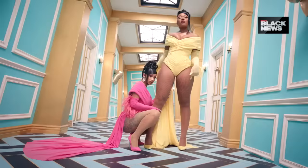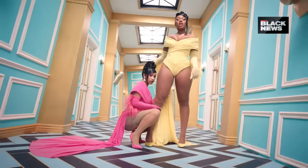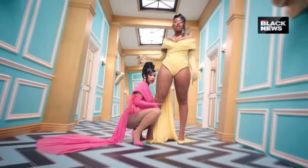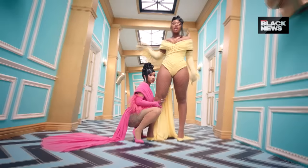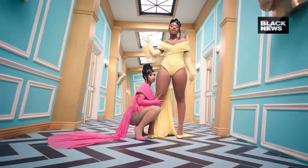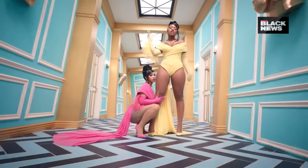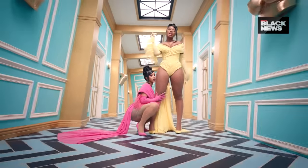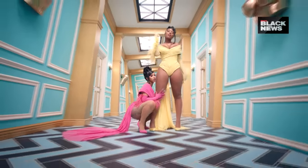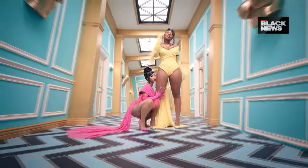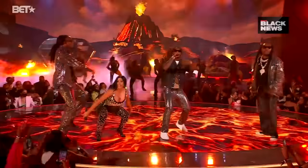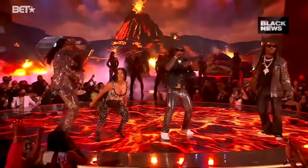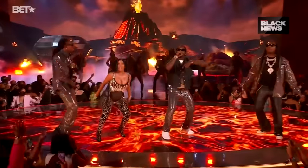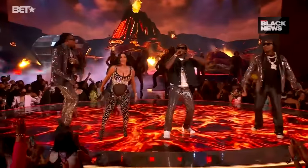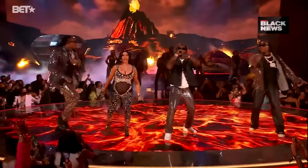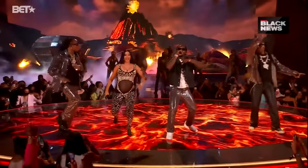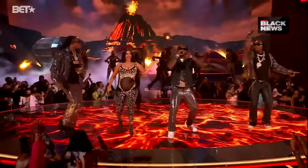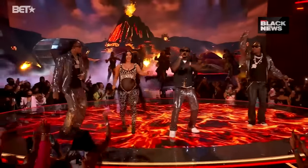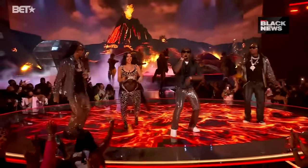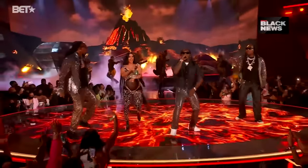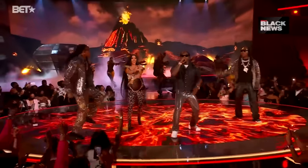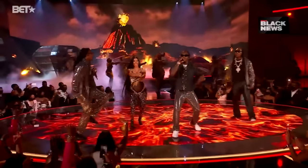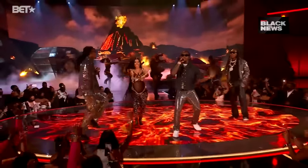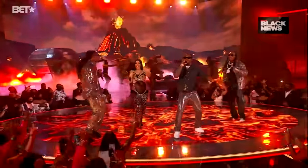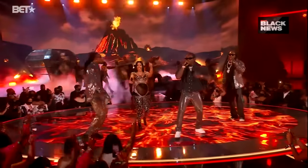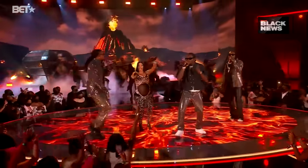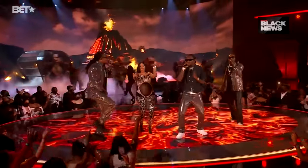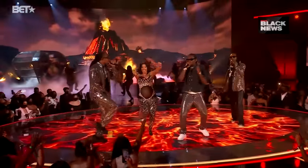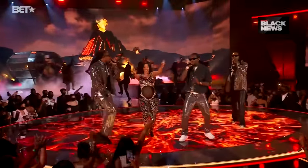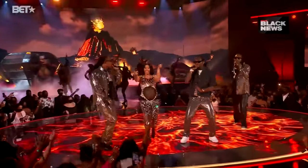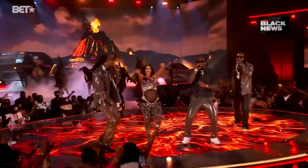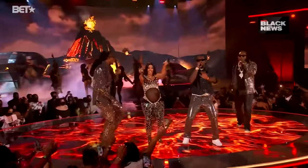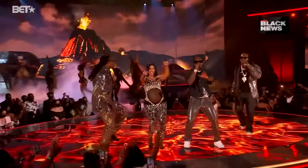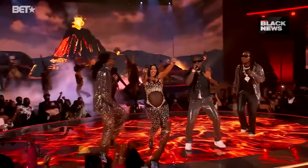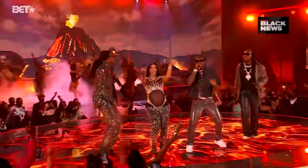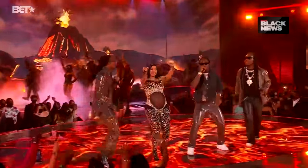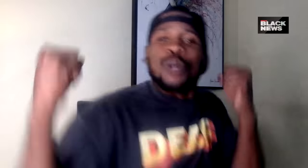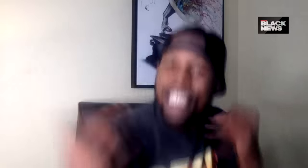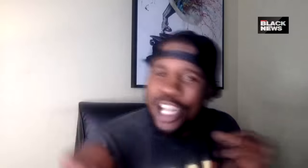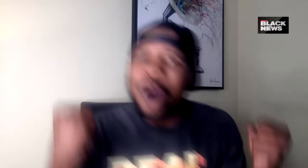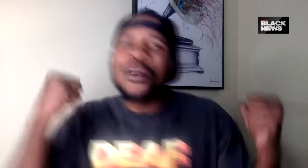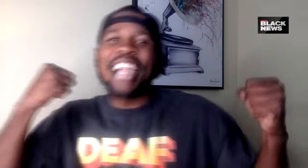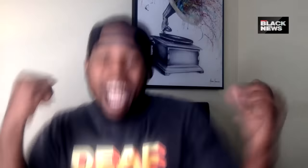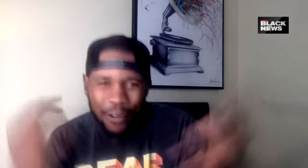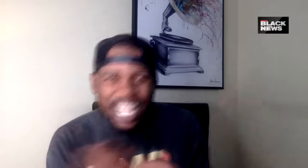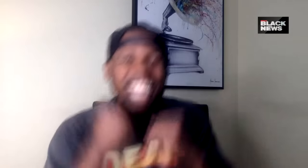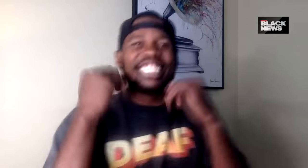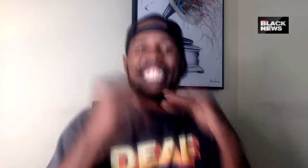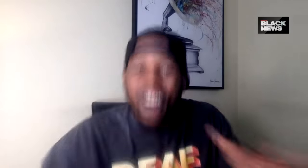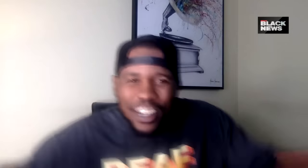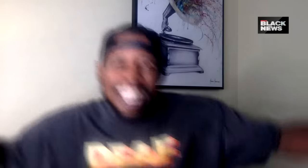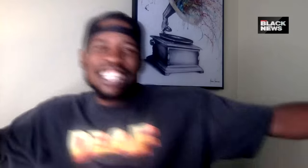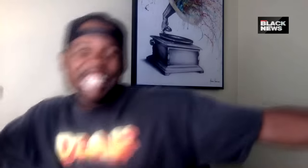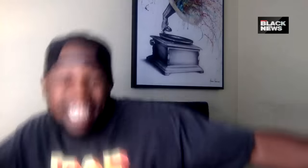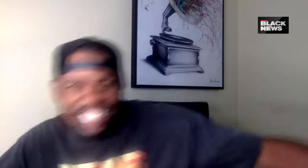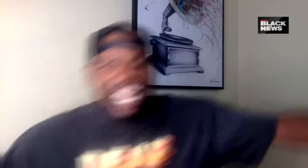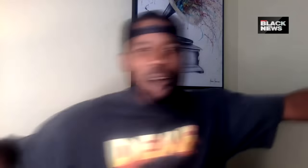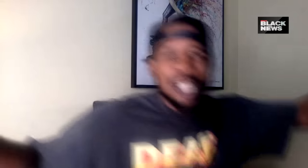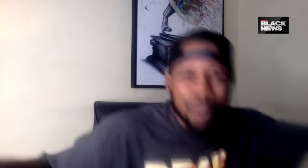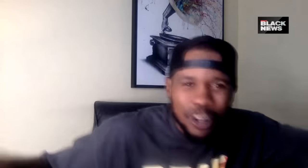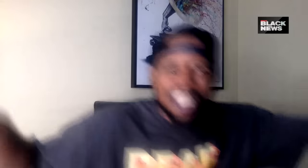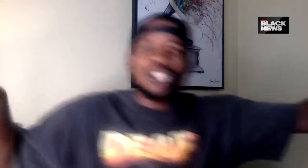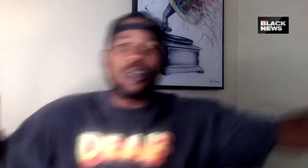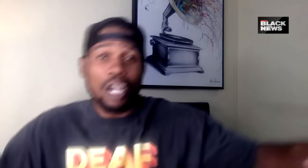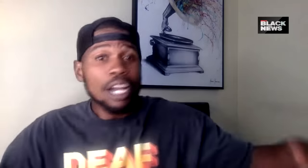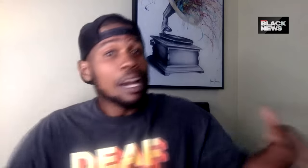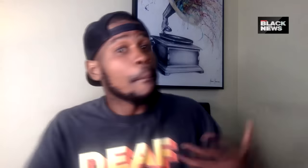Whether it's WAP or Cardi B or Migos or whoever else. You're showing how we actually, okay, this is